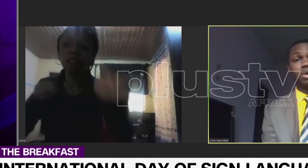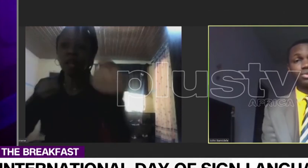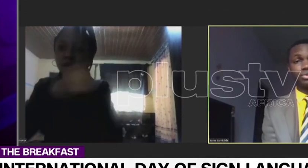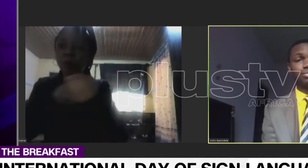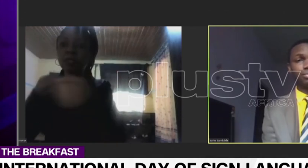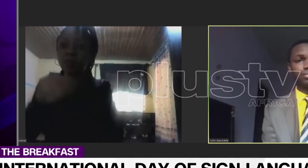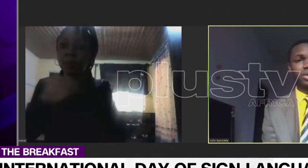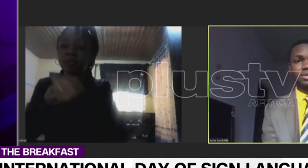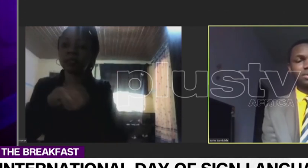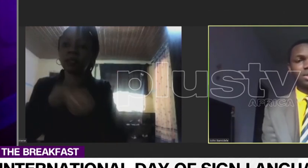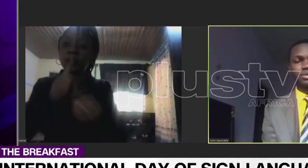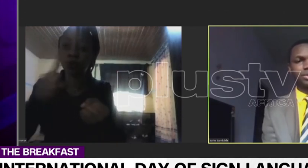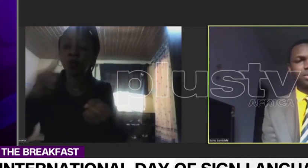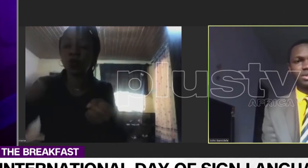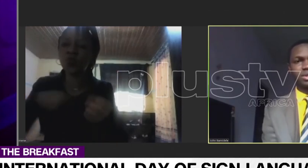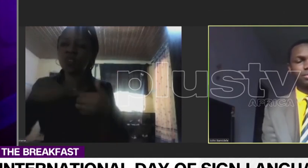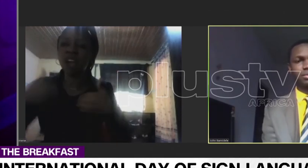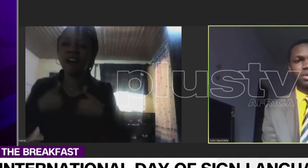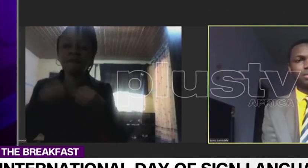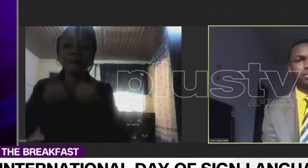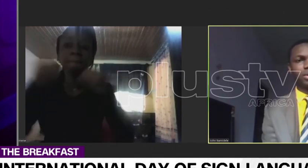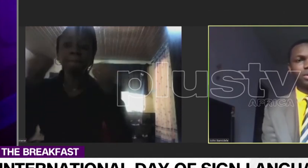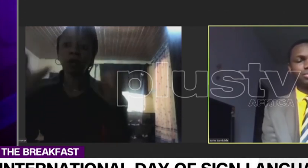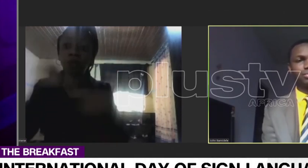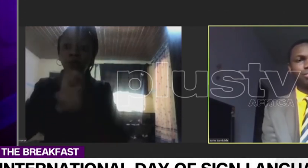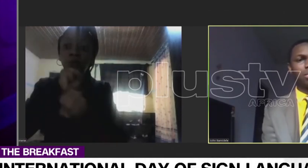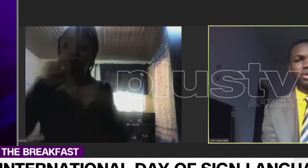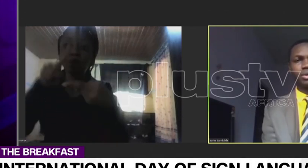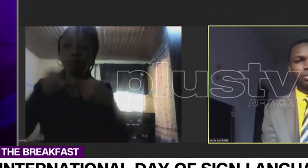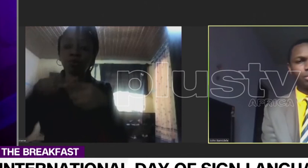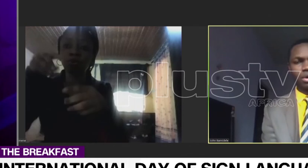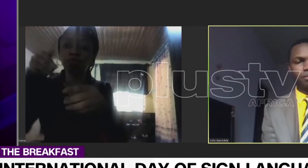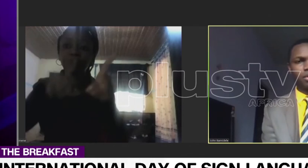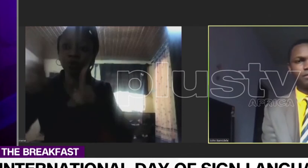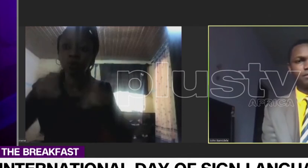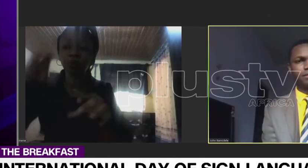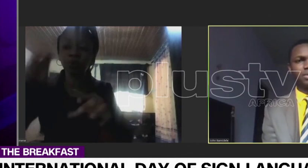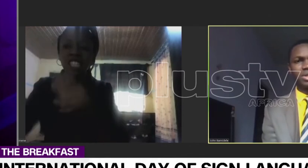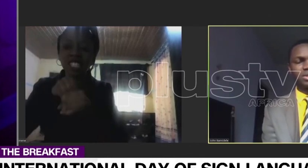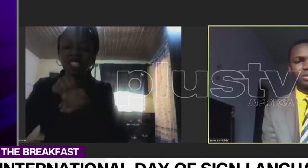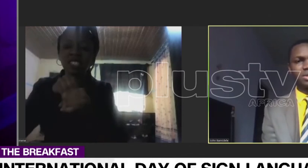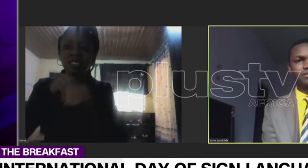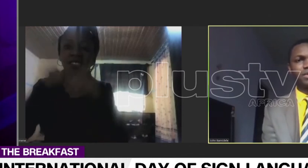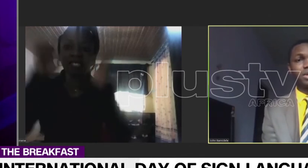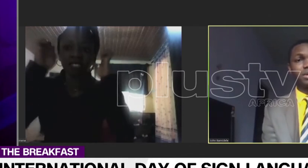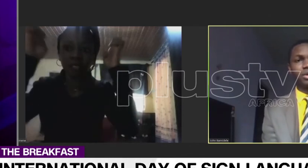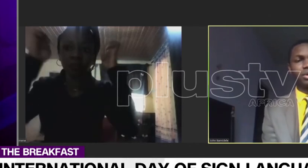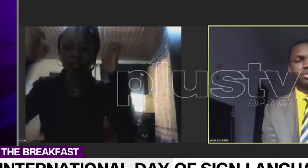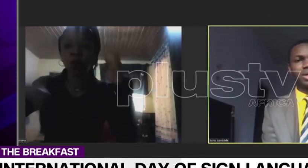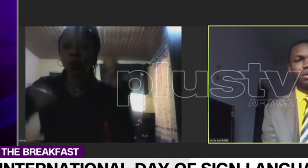to do, yes, in the educational sector, we need to work on the curriculum of educating the deaf, because you cannot